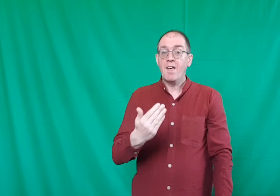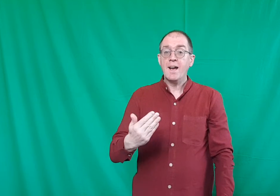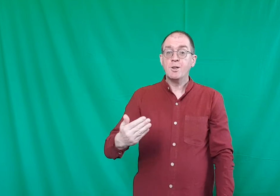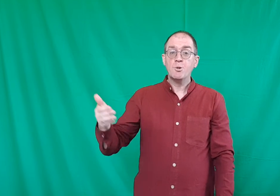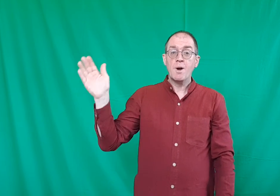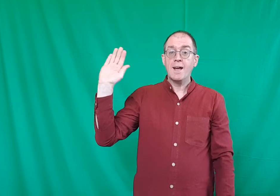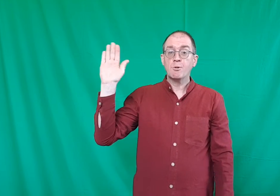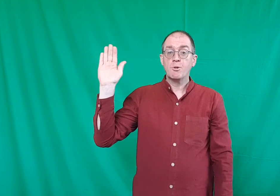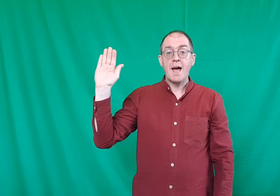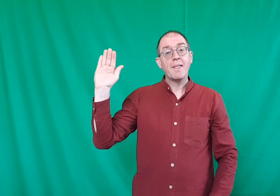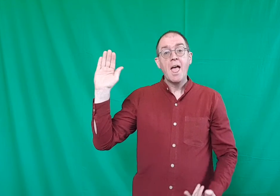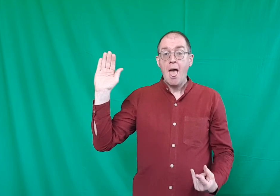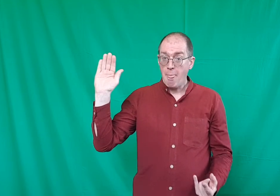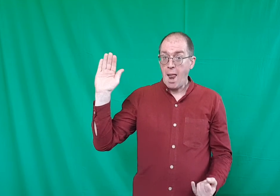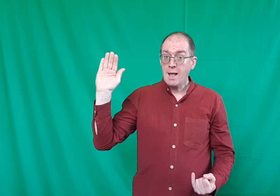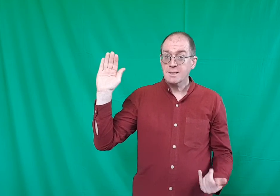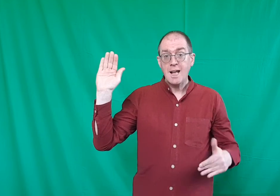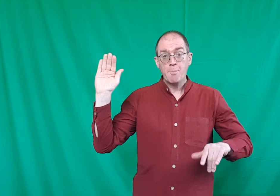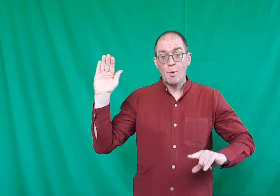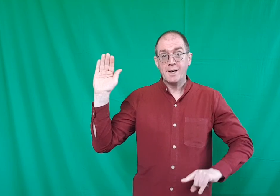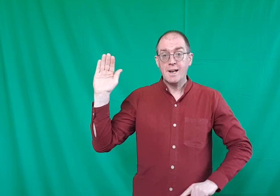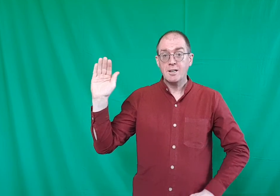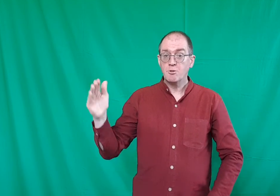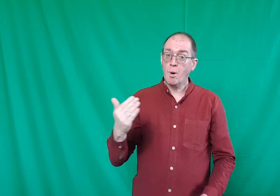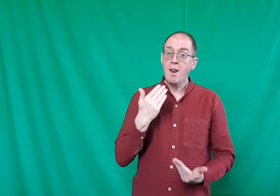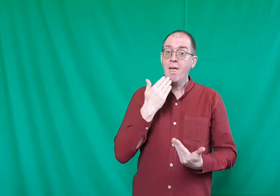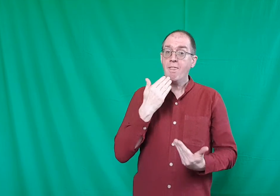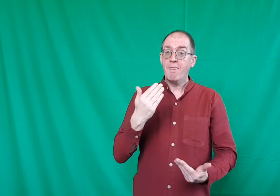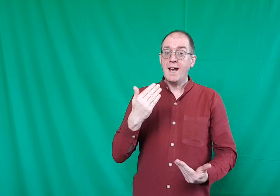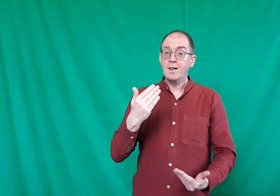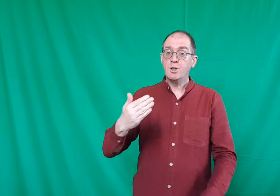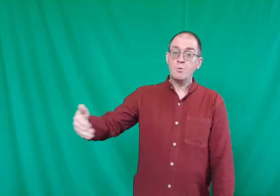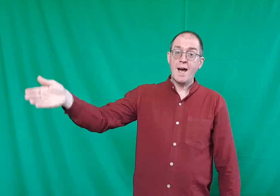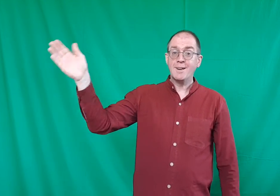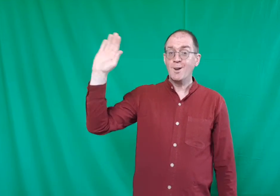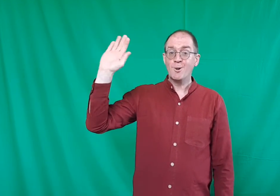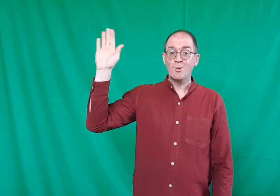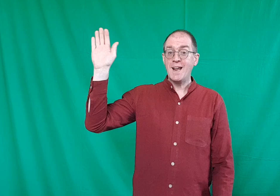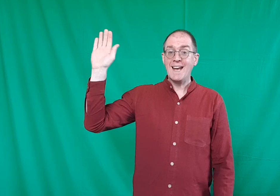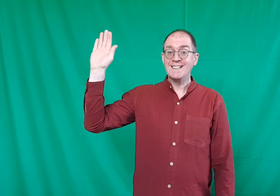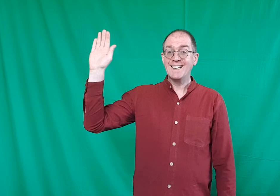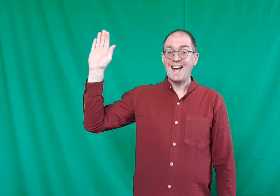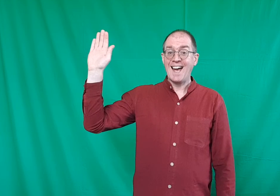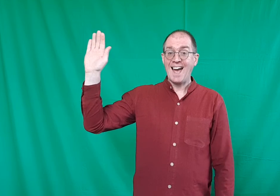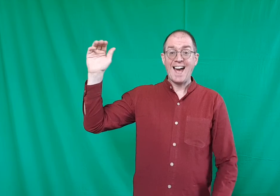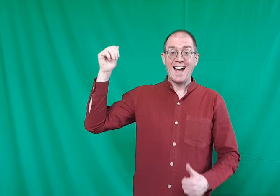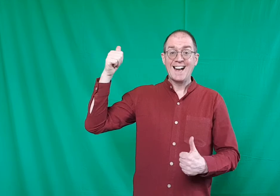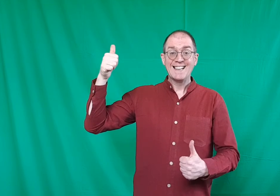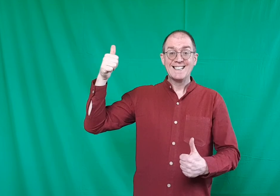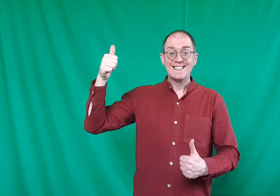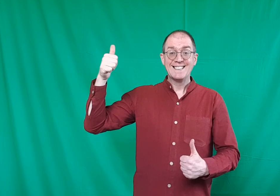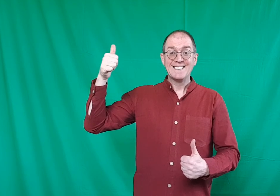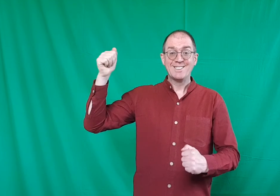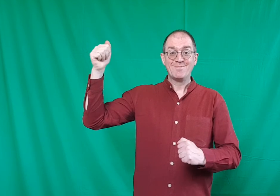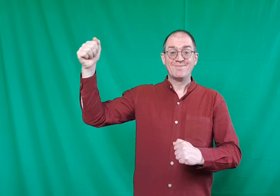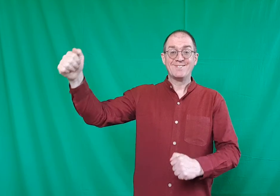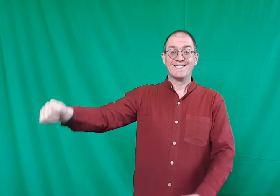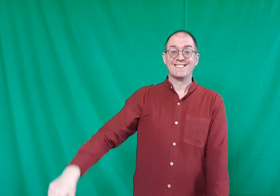And the last time you had an extra one. Thank you and good night. with everyone